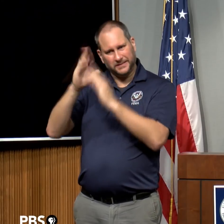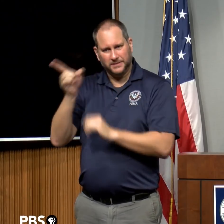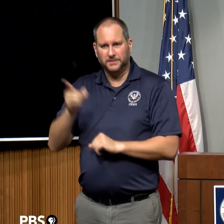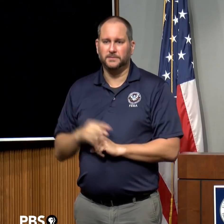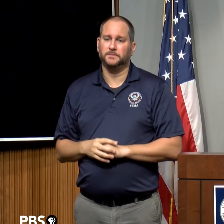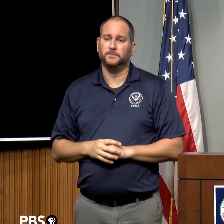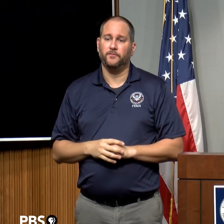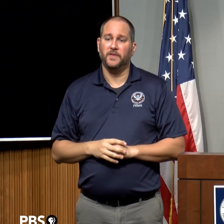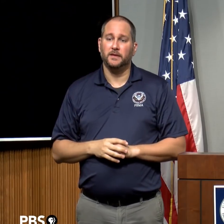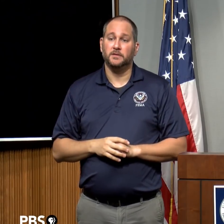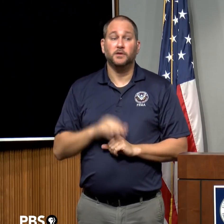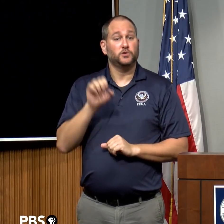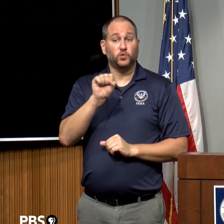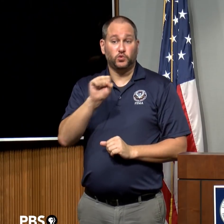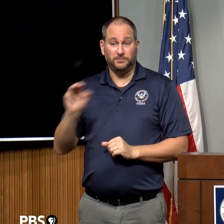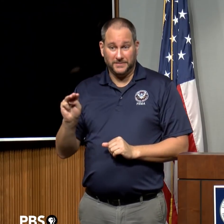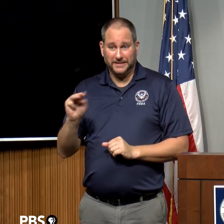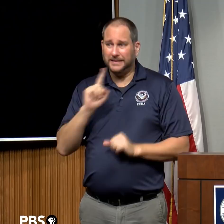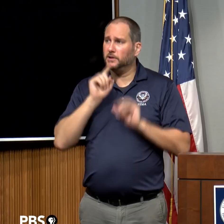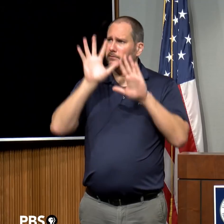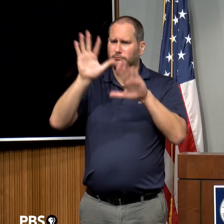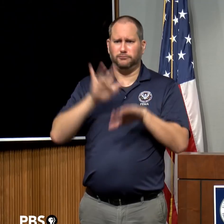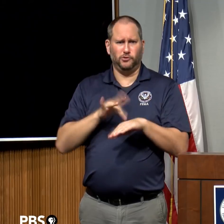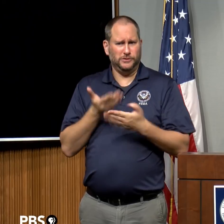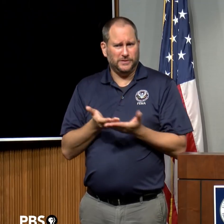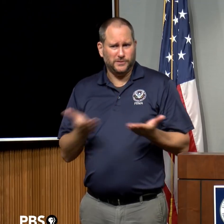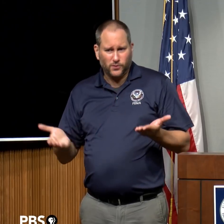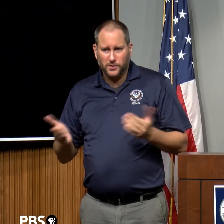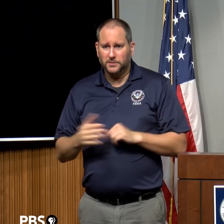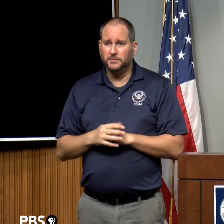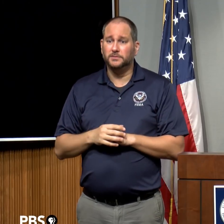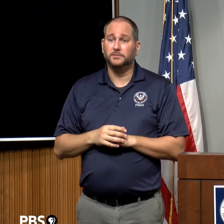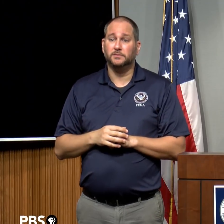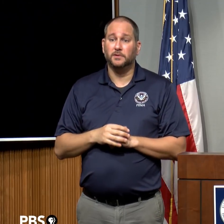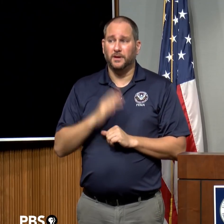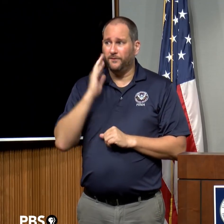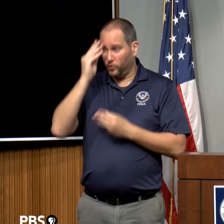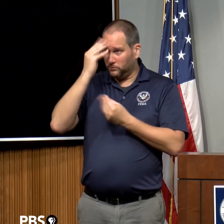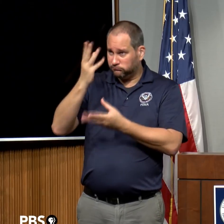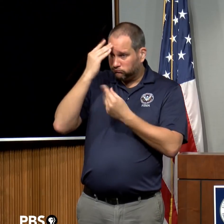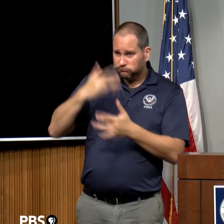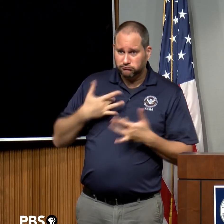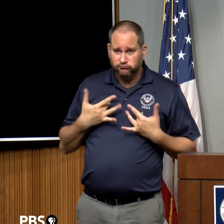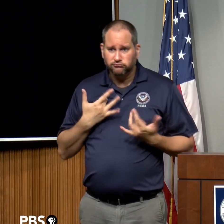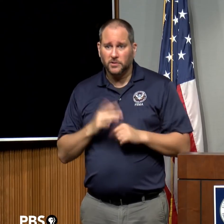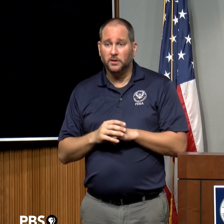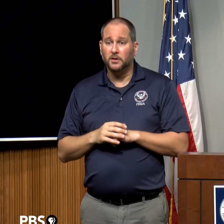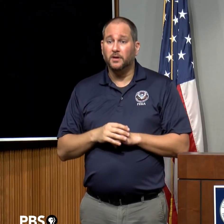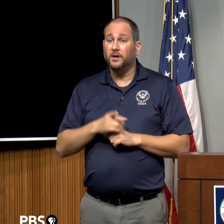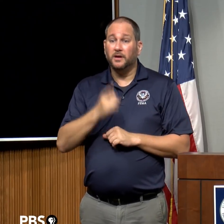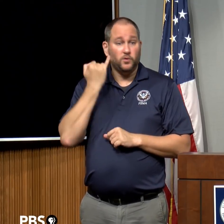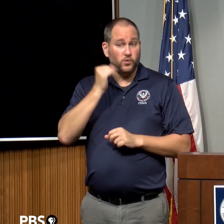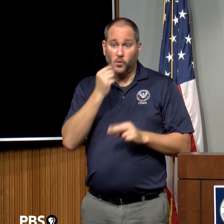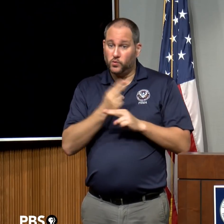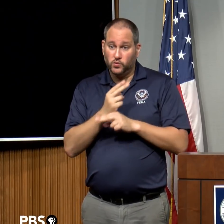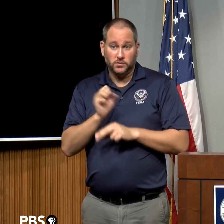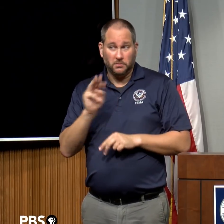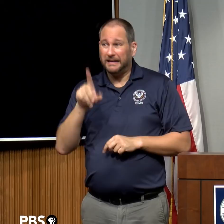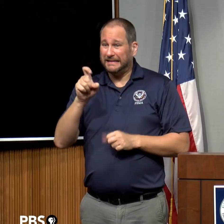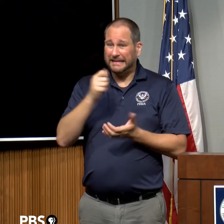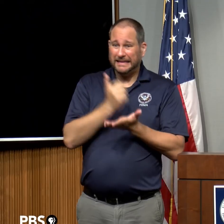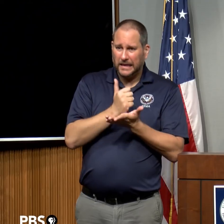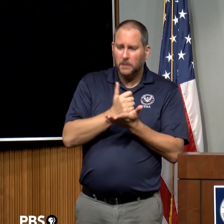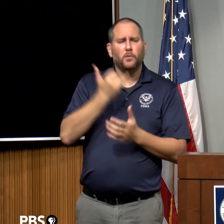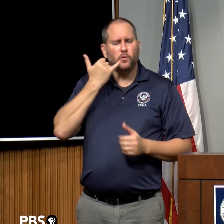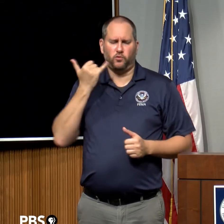for resources to follow updates, but do not use social media to report emergencies. Please call 911 or use VHF